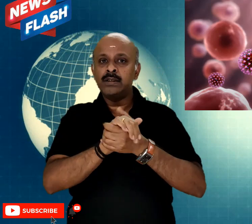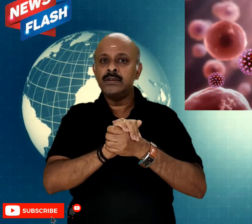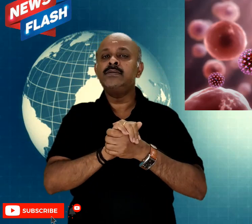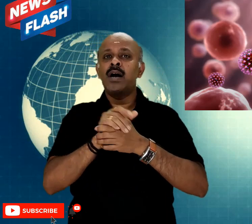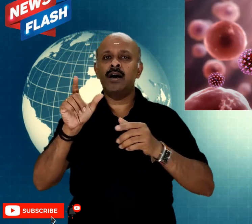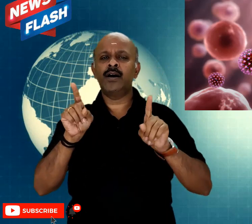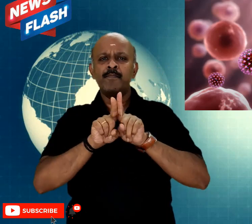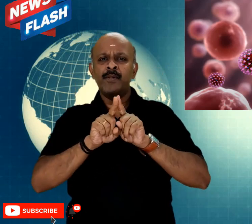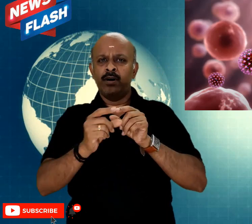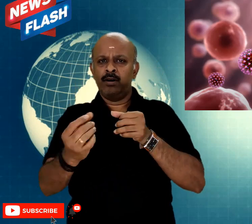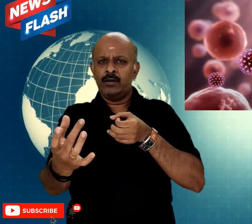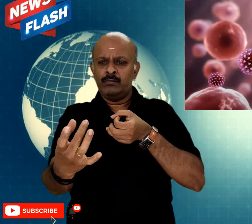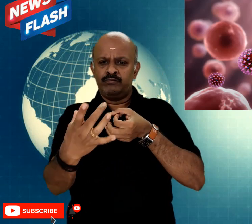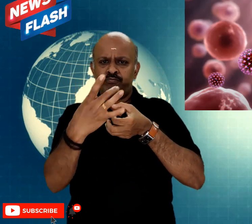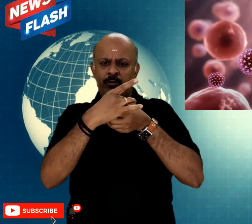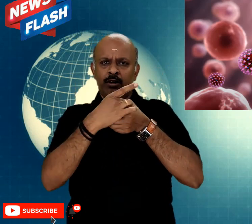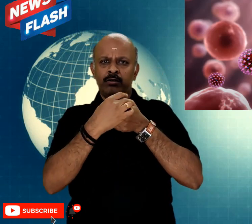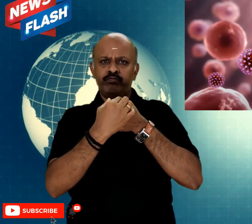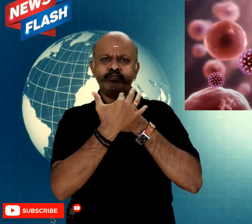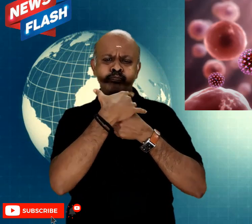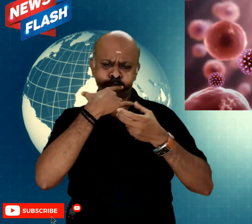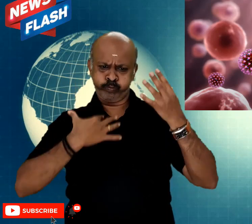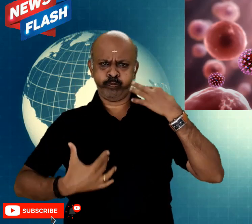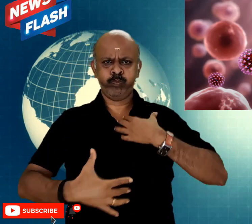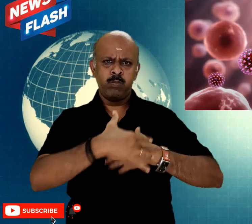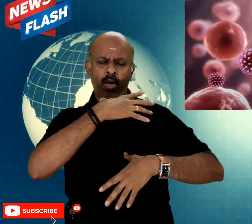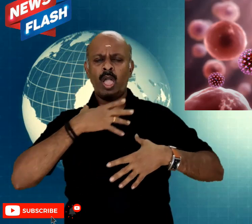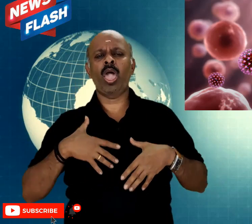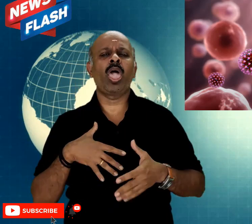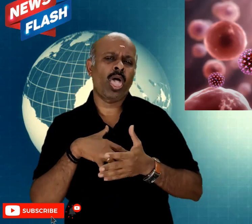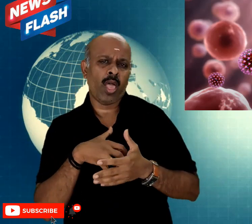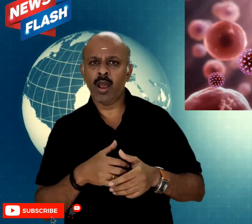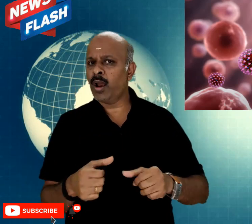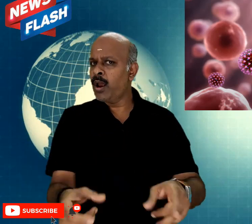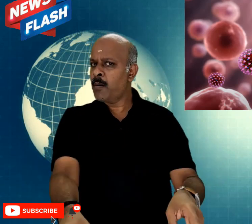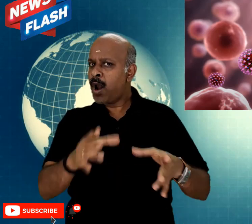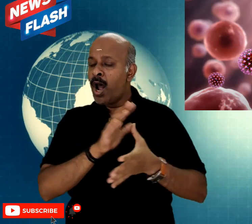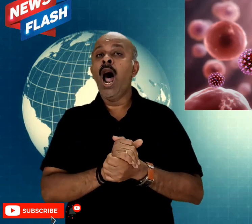the spike protein which connects the body cells to create more copies of the coronavirus.